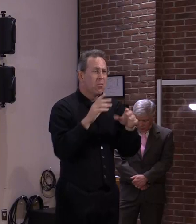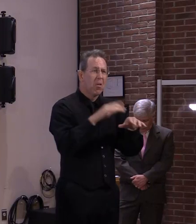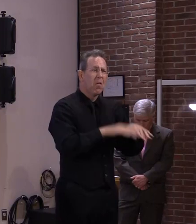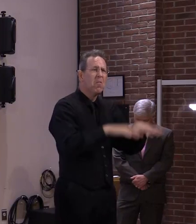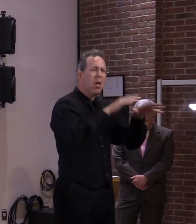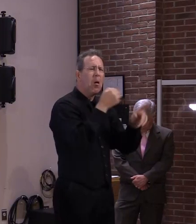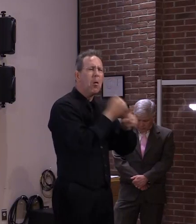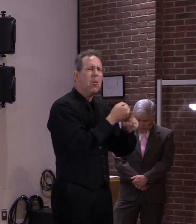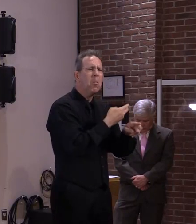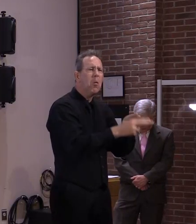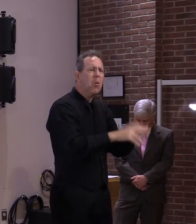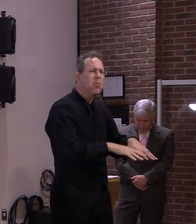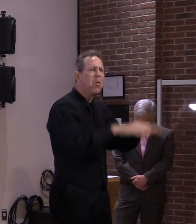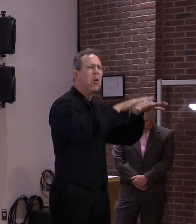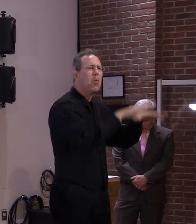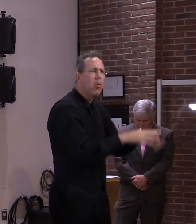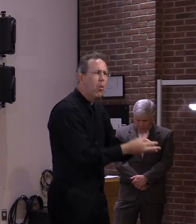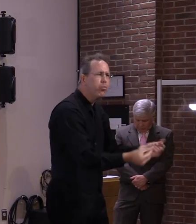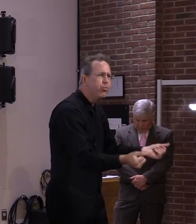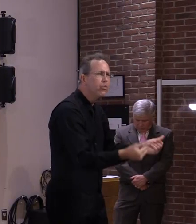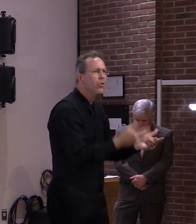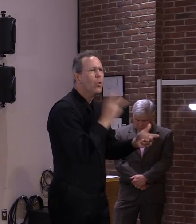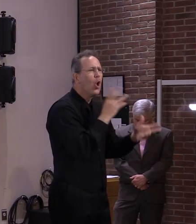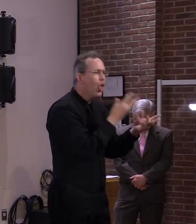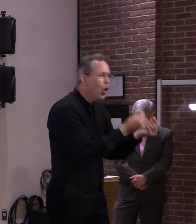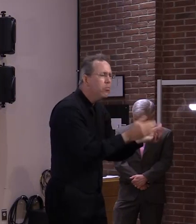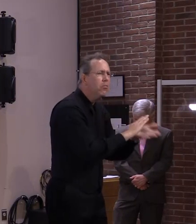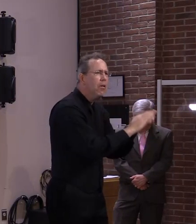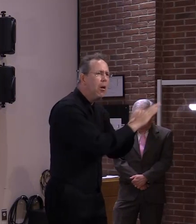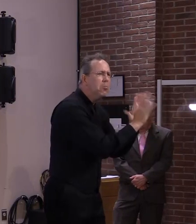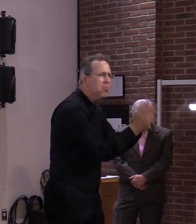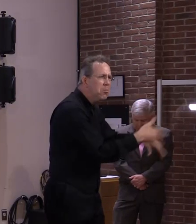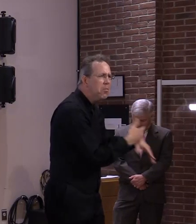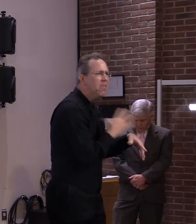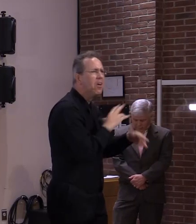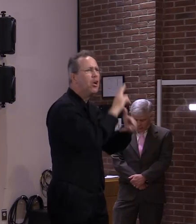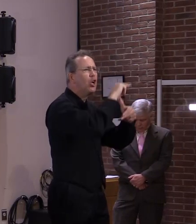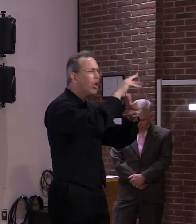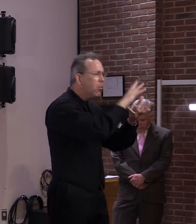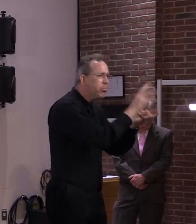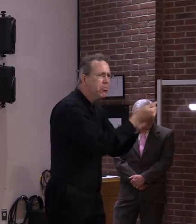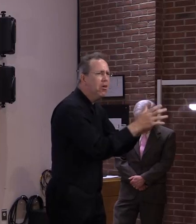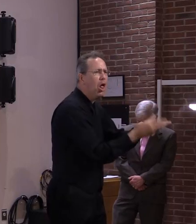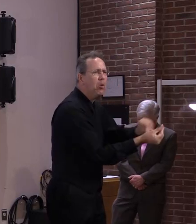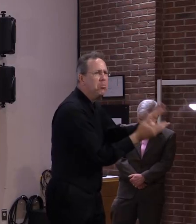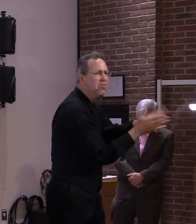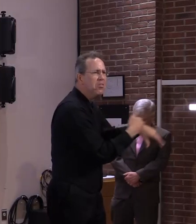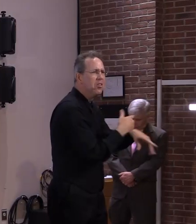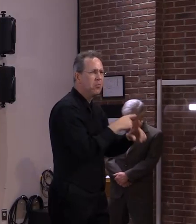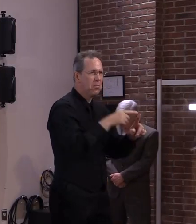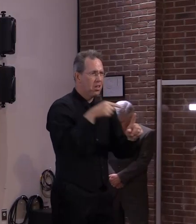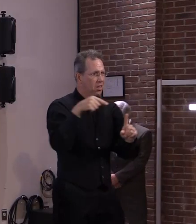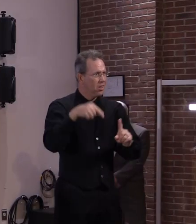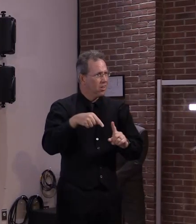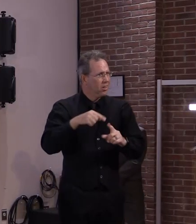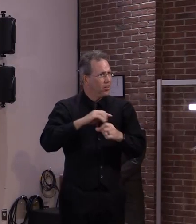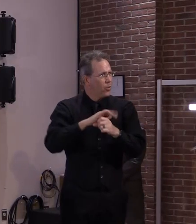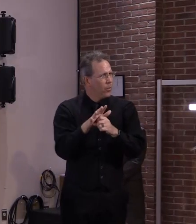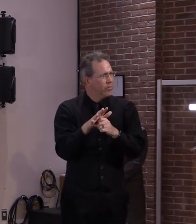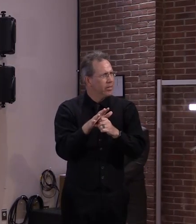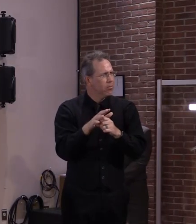comes and goes we need to make sure that we remember that viruses like this coronavirus